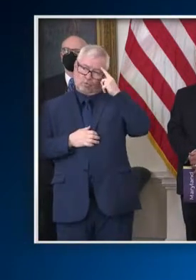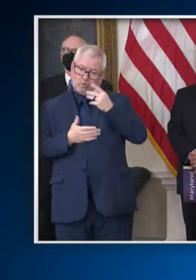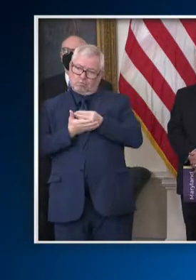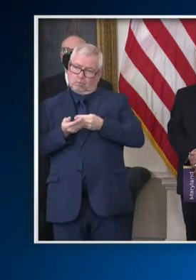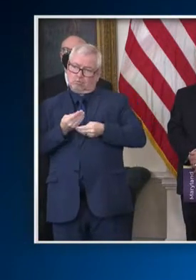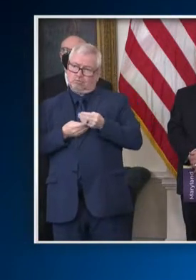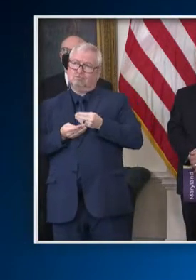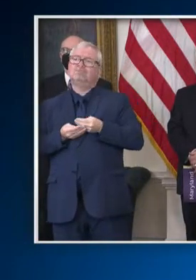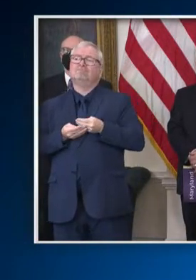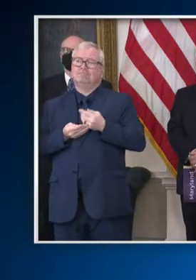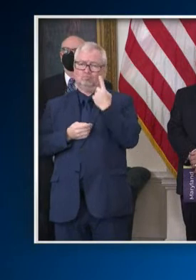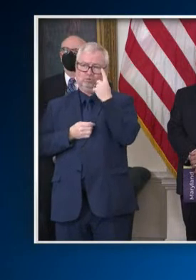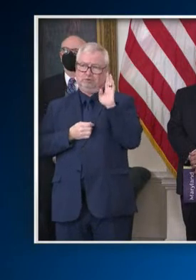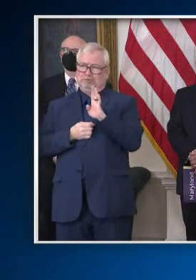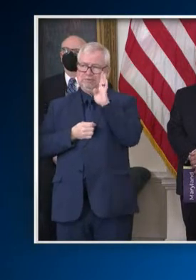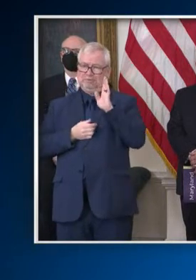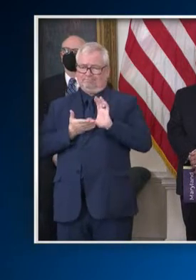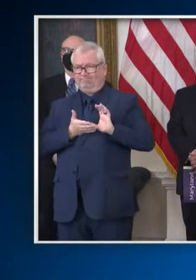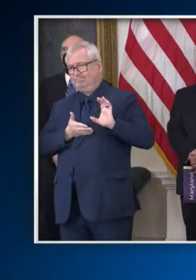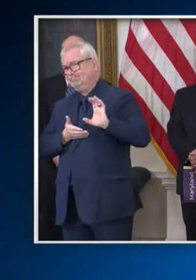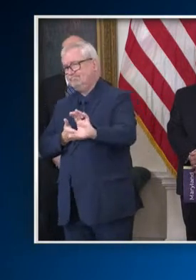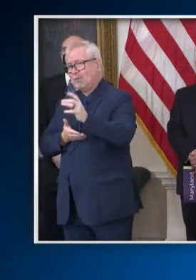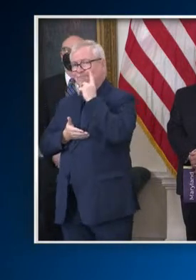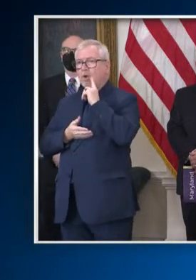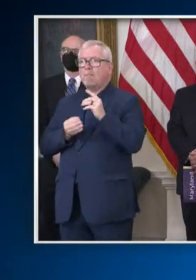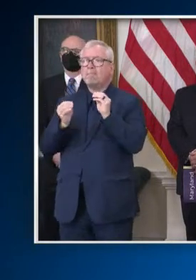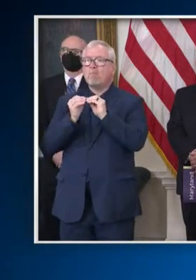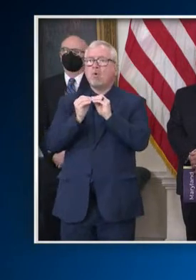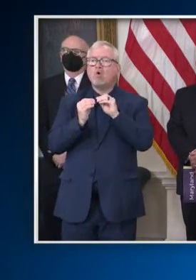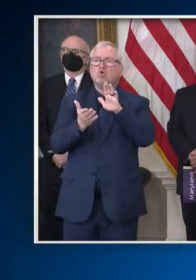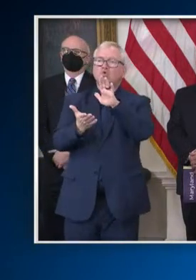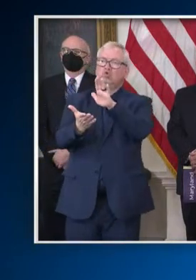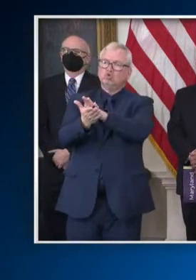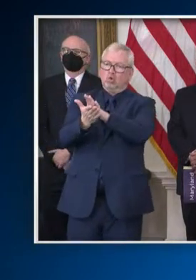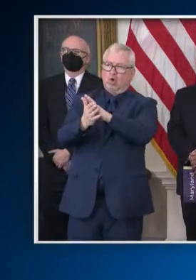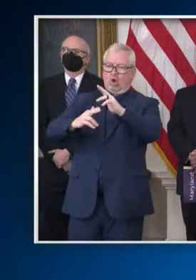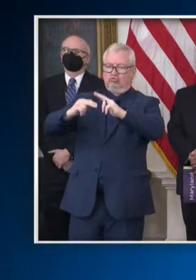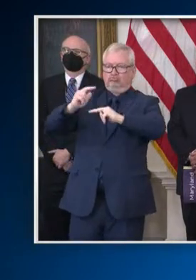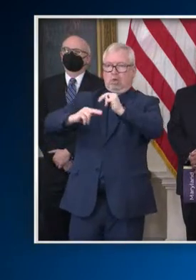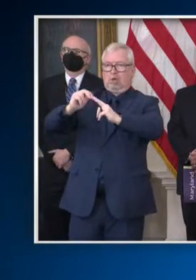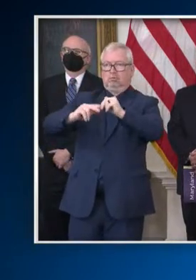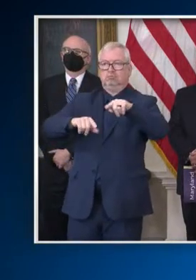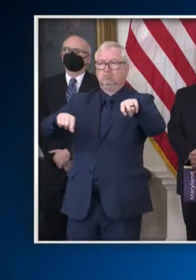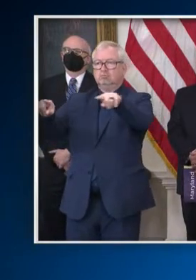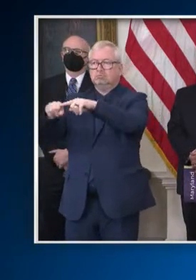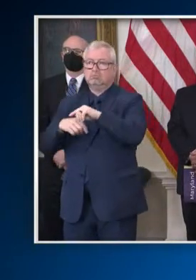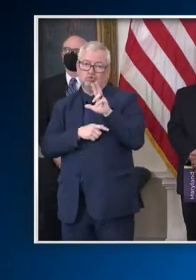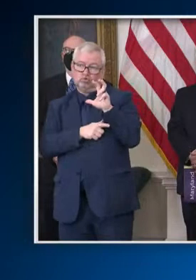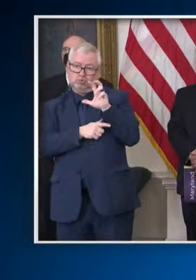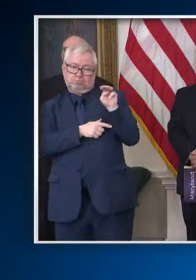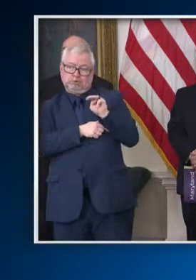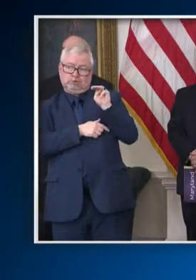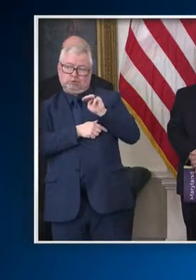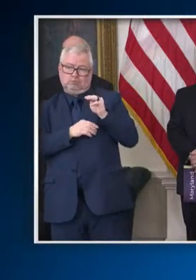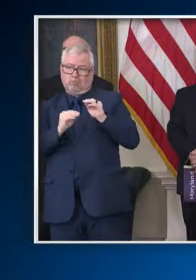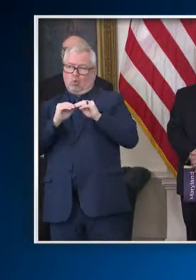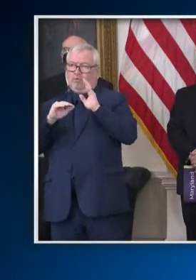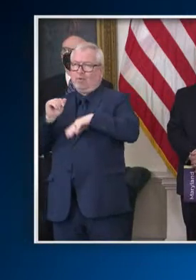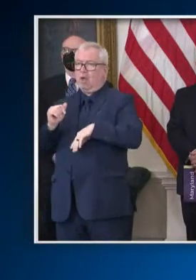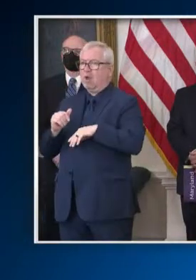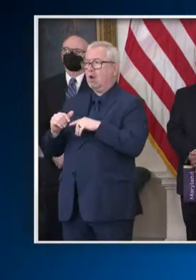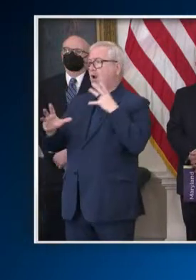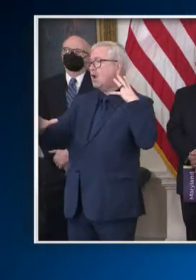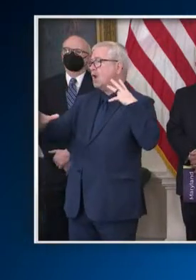in additional school construction funding. That's $300 million above the total of